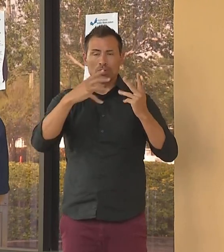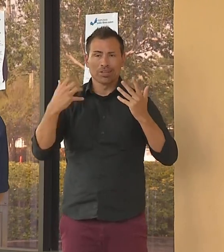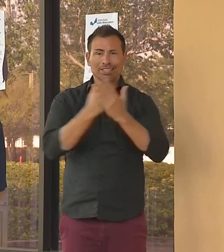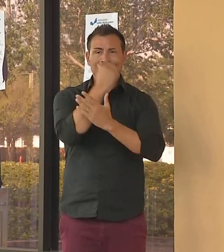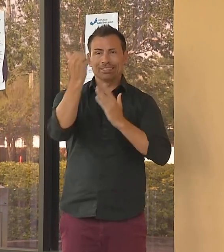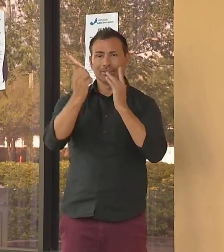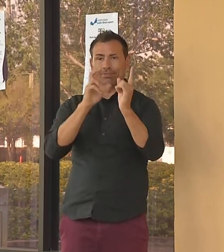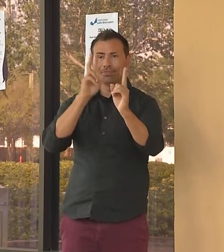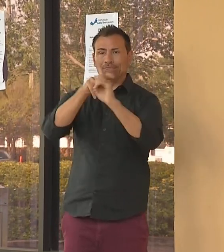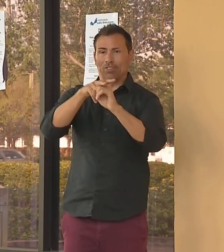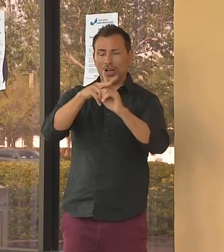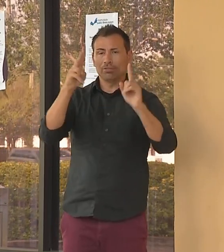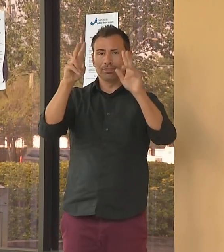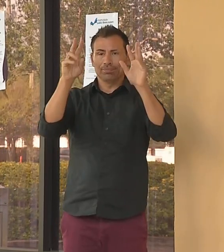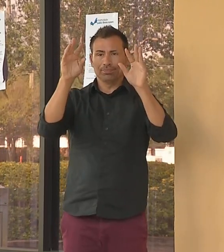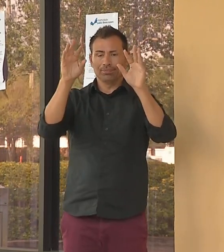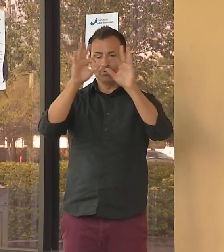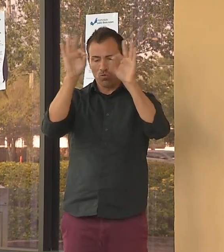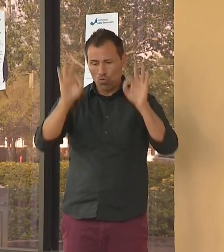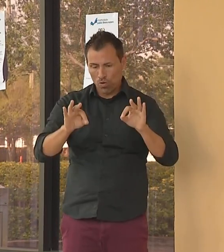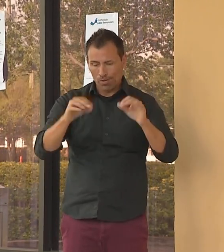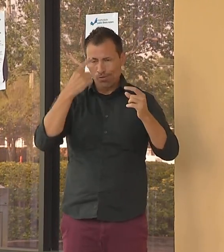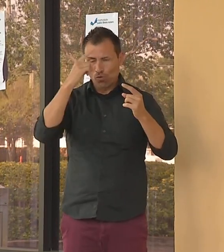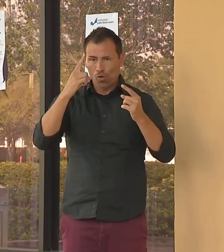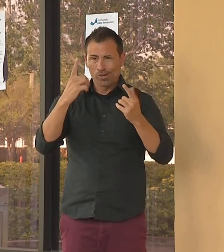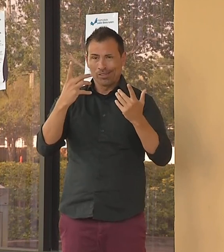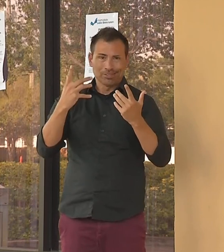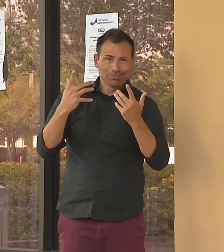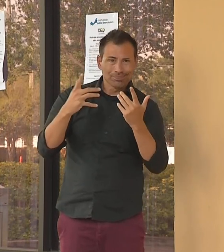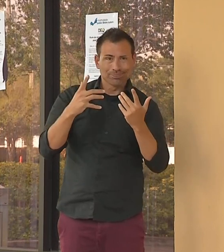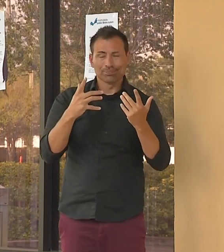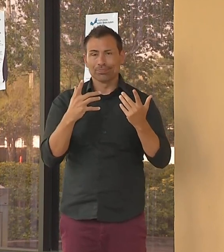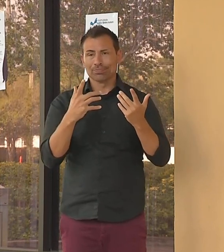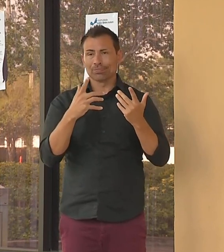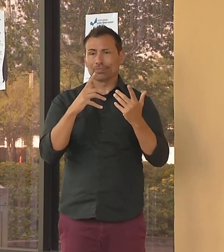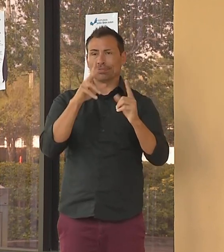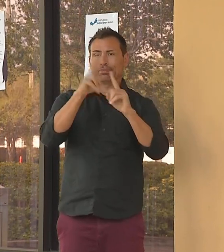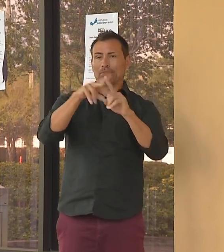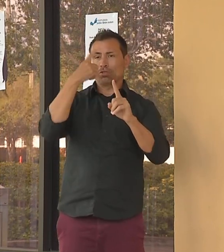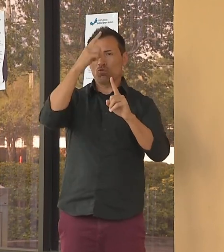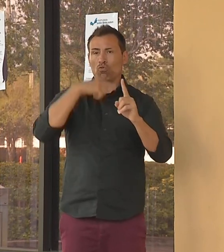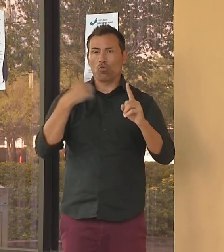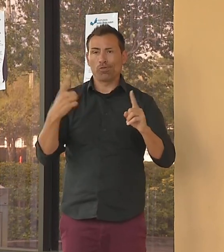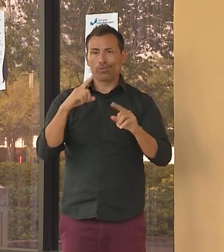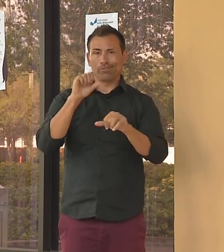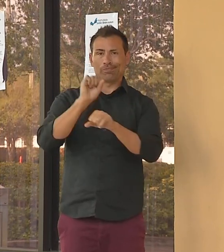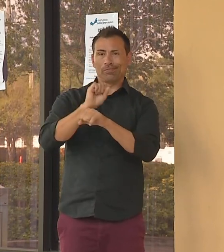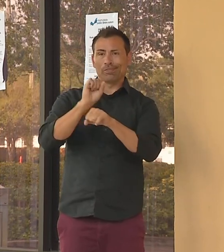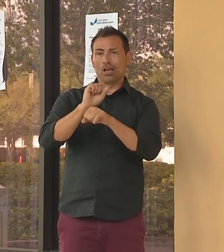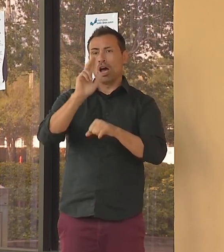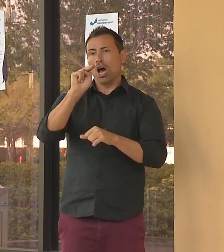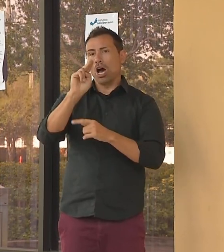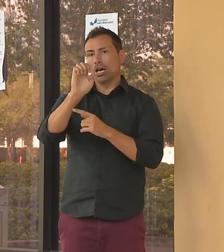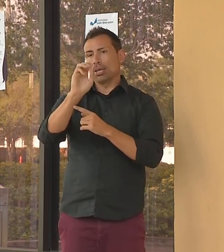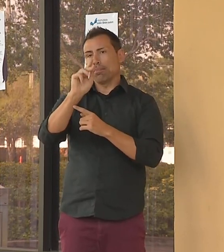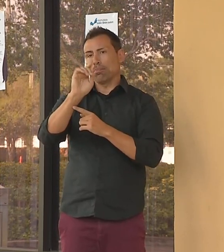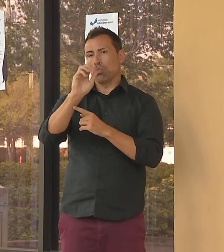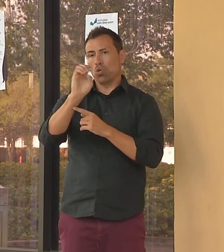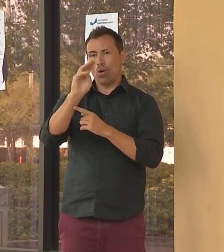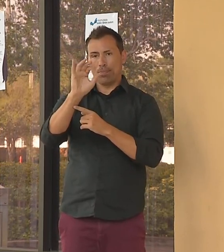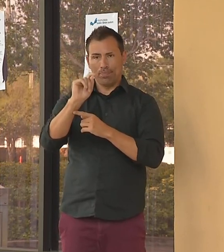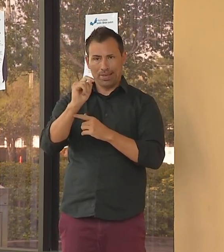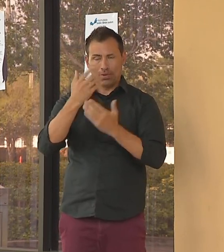unemployment applications to people who either don't have computers at home to file their claims or who have had difficulties